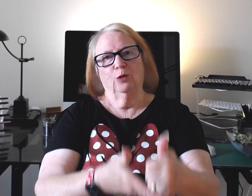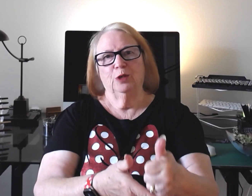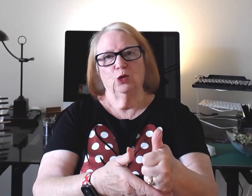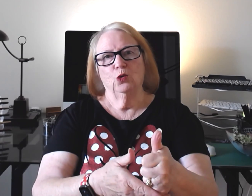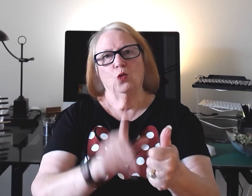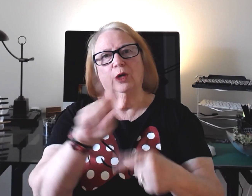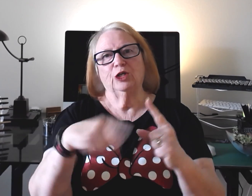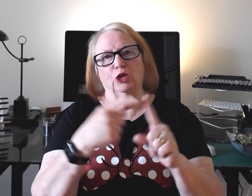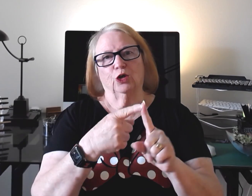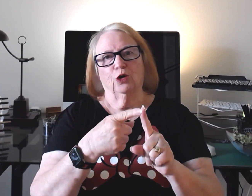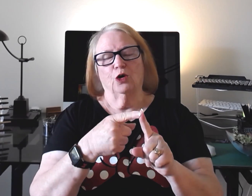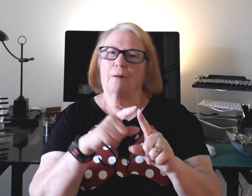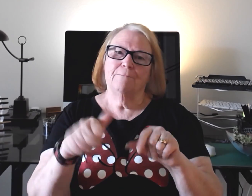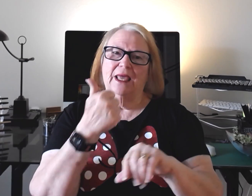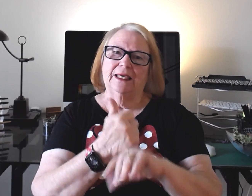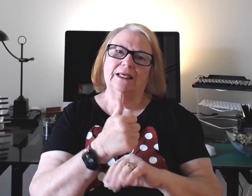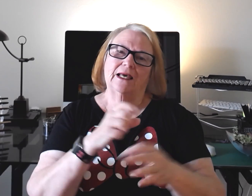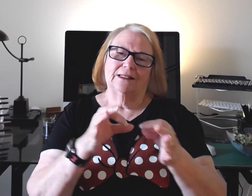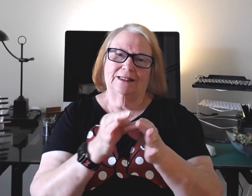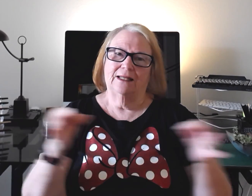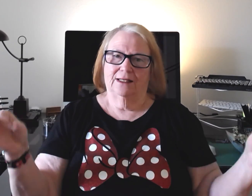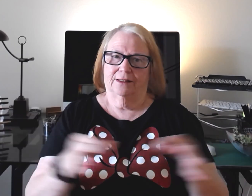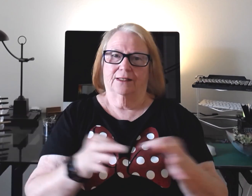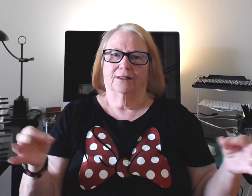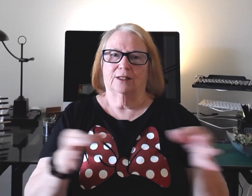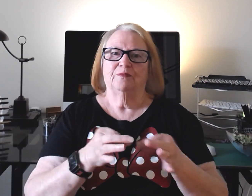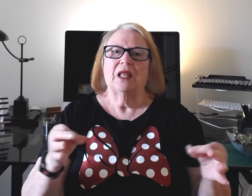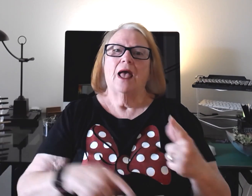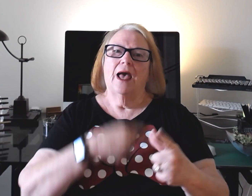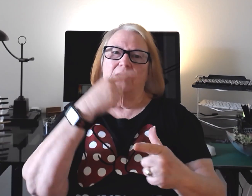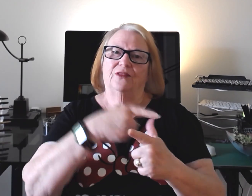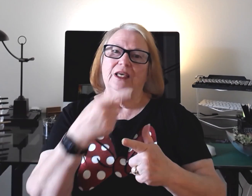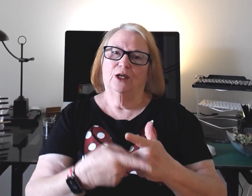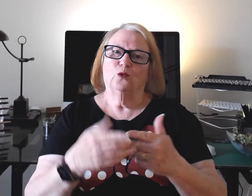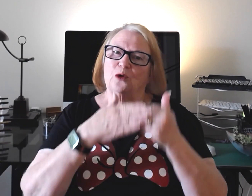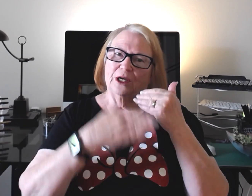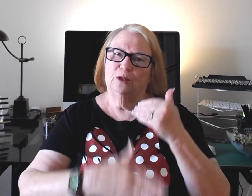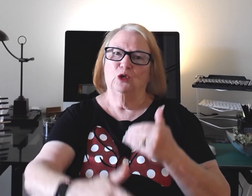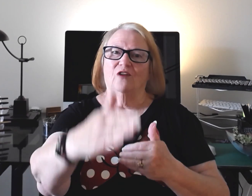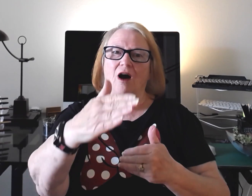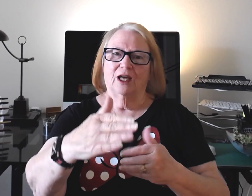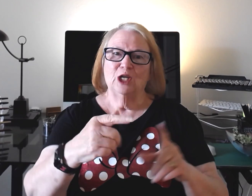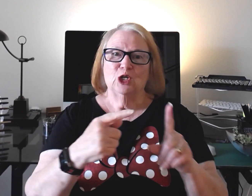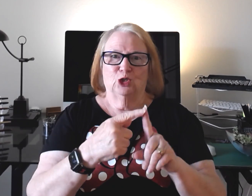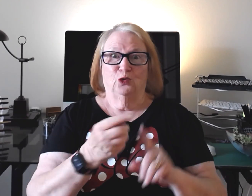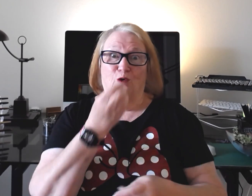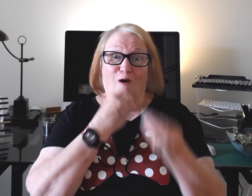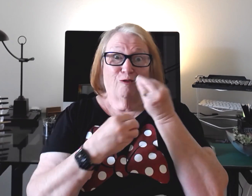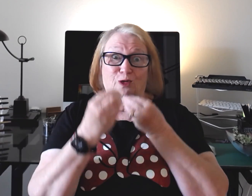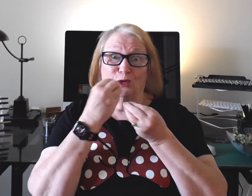you when you're making sentences and then we're going to move on to food